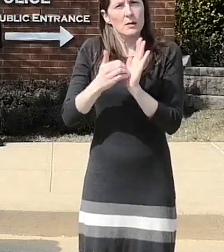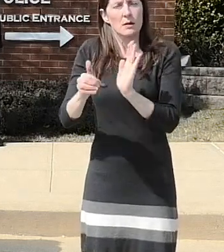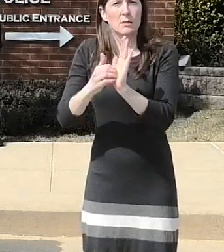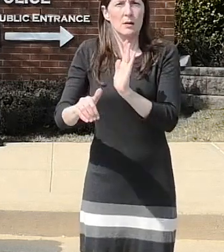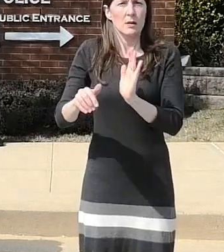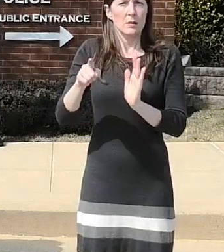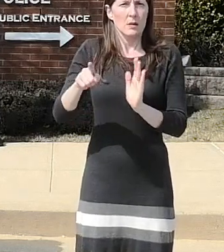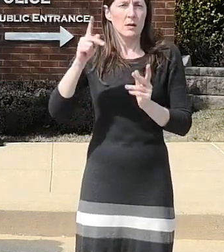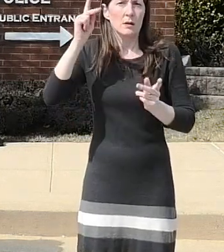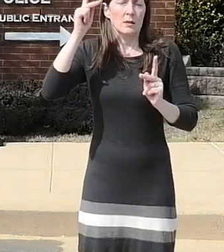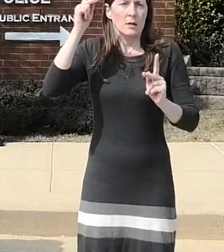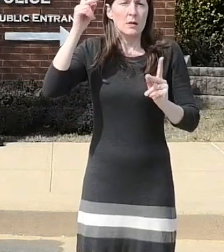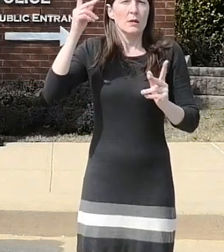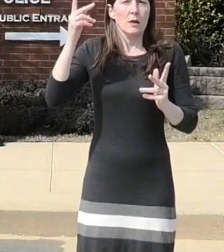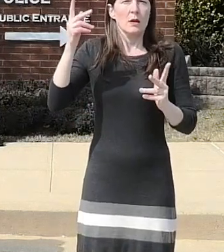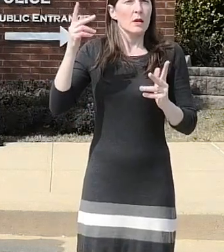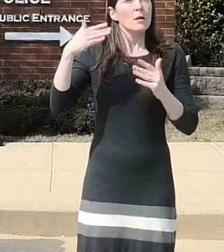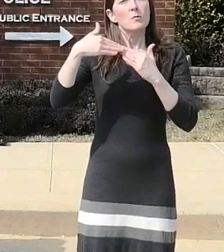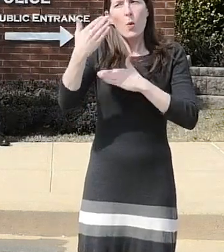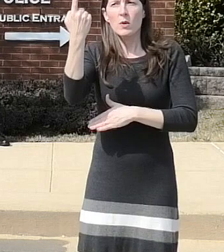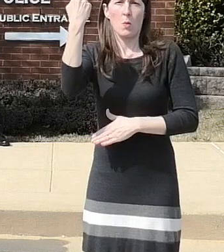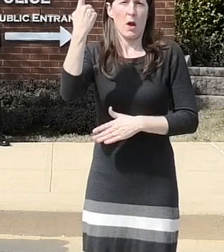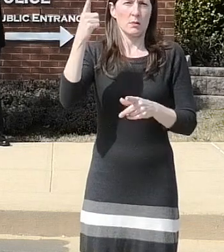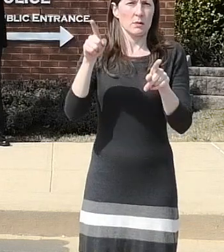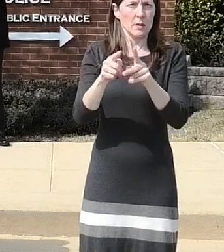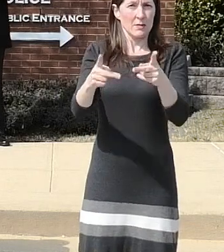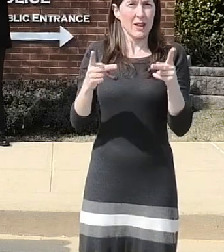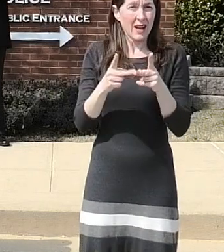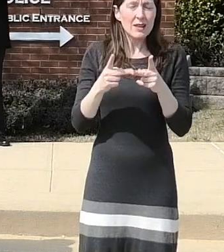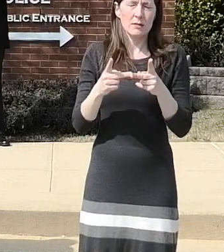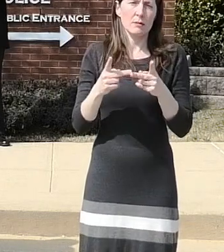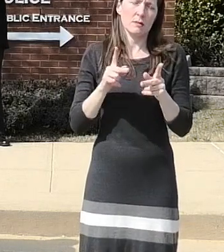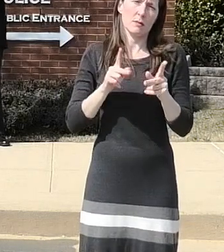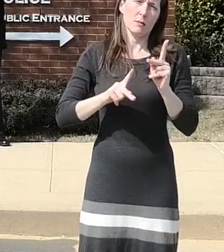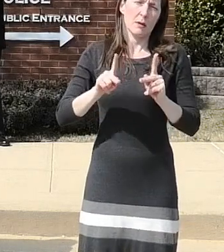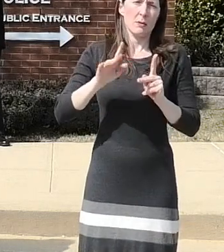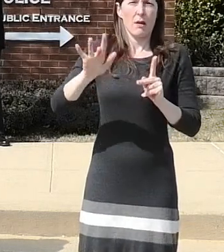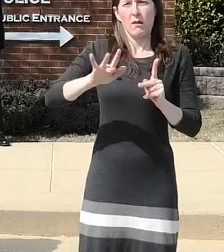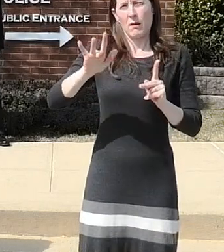there was more than one at the same place so i i think that's probably what they're referring to